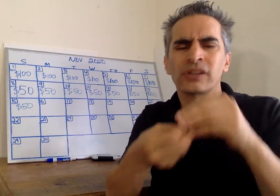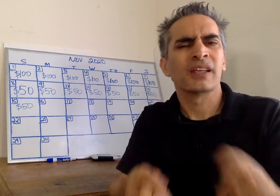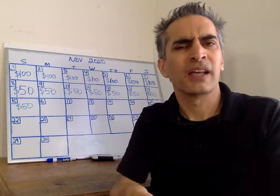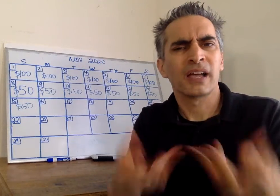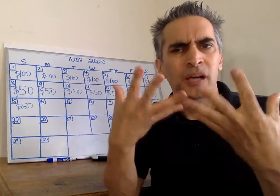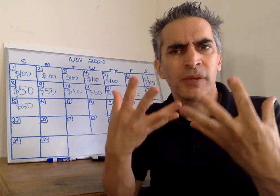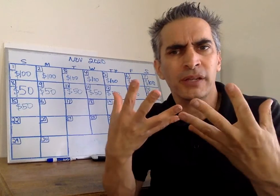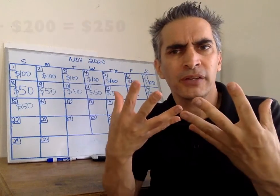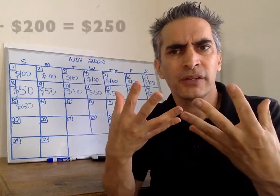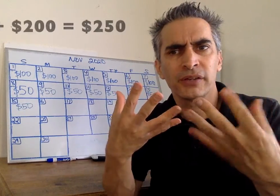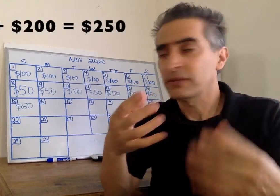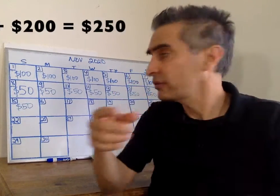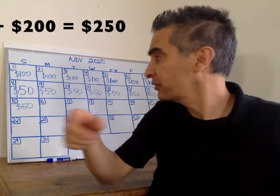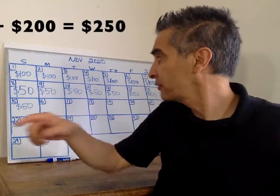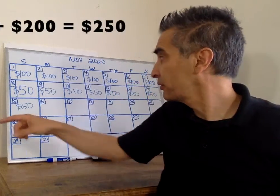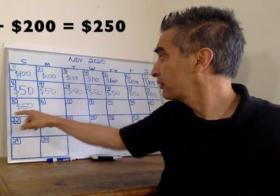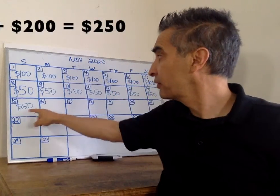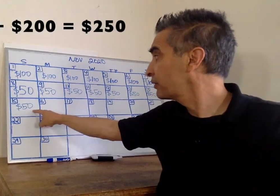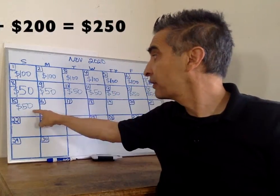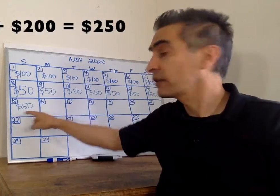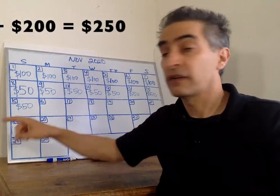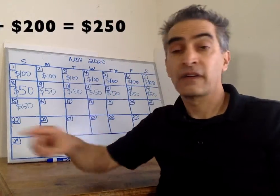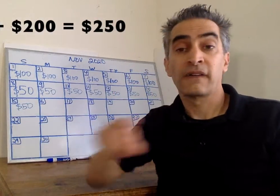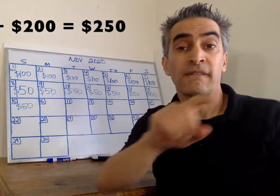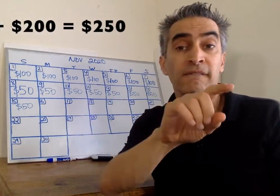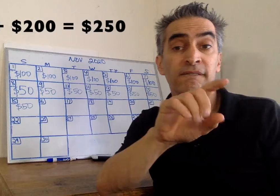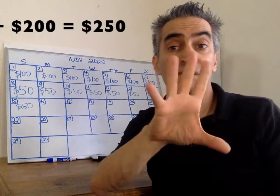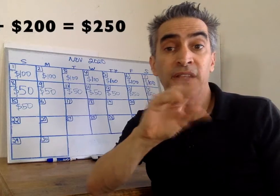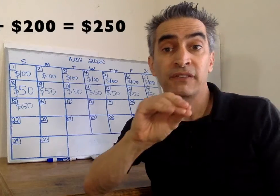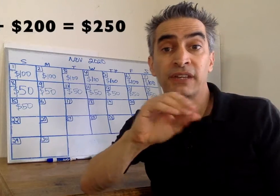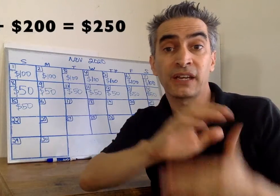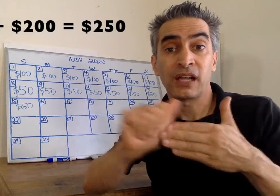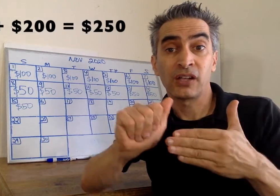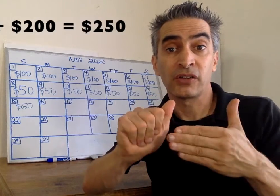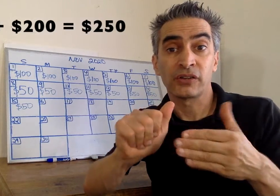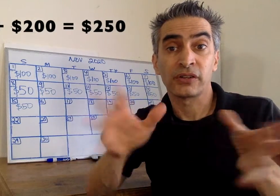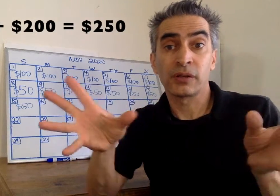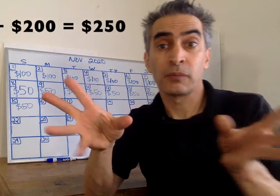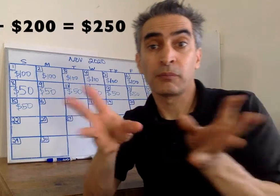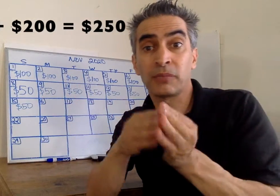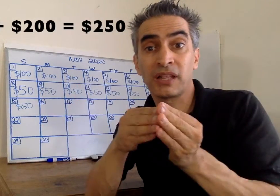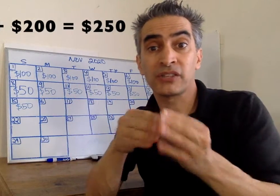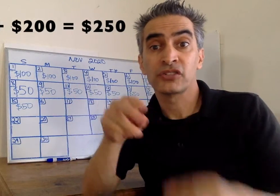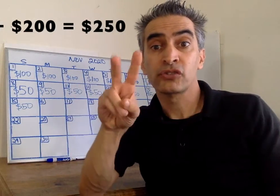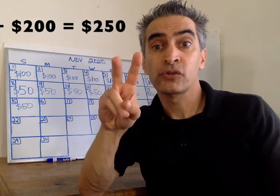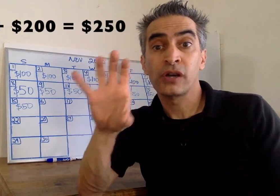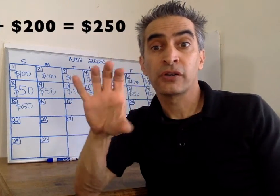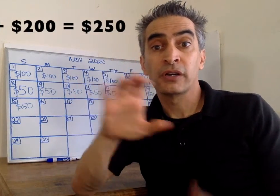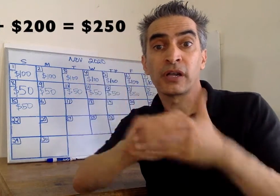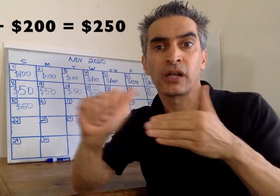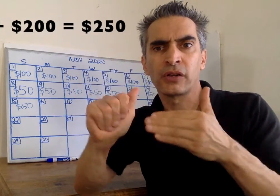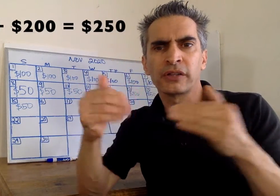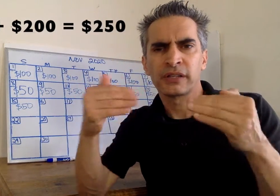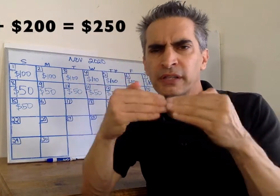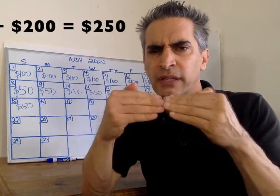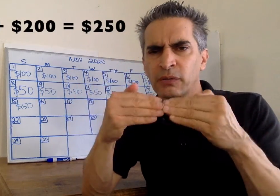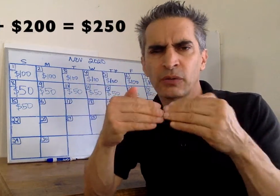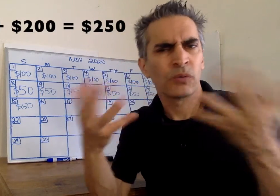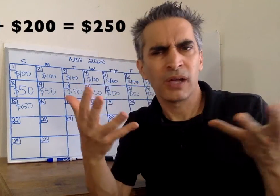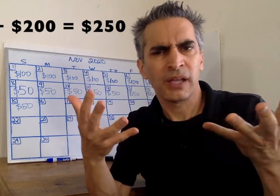adds up to $50 plus $200, which